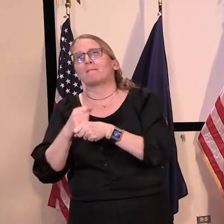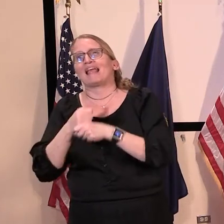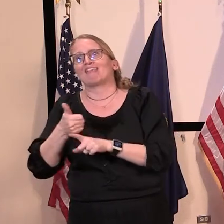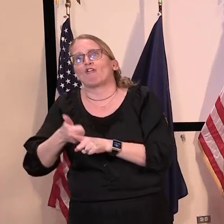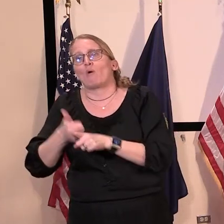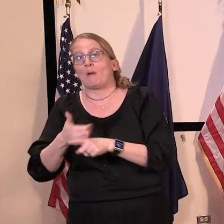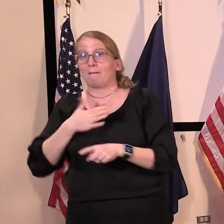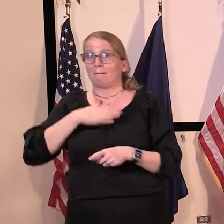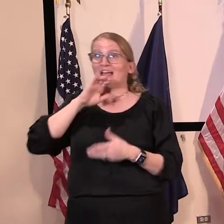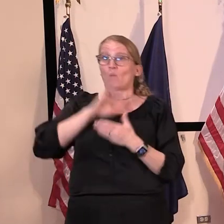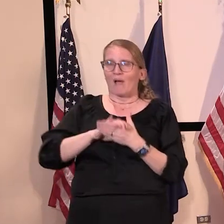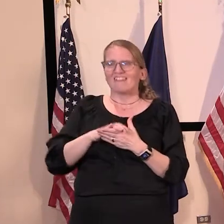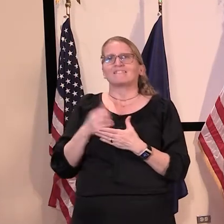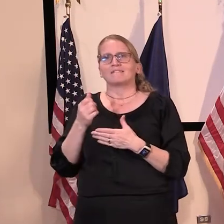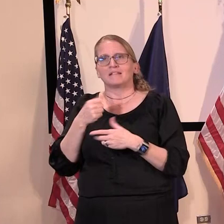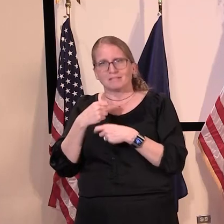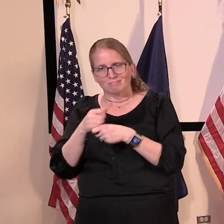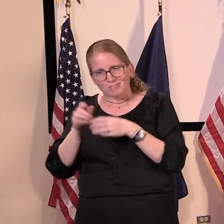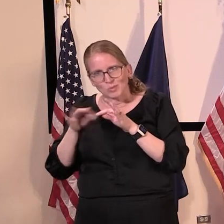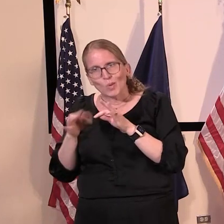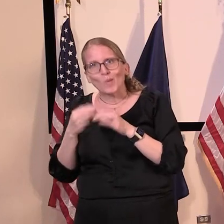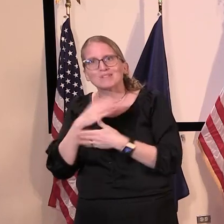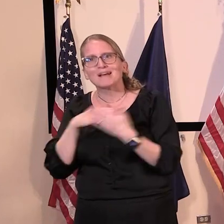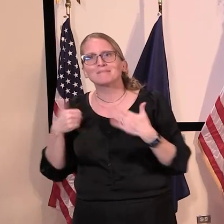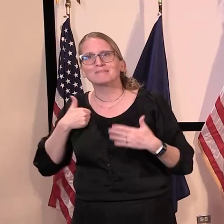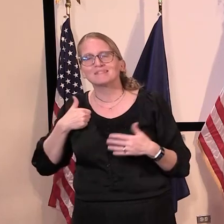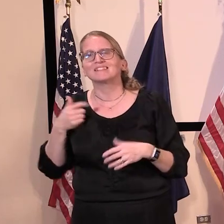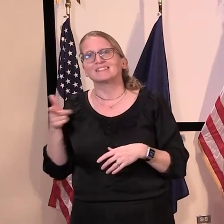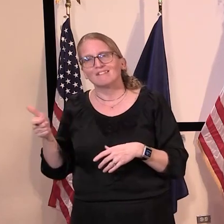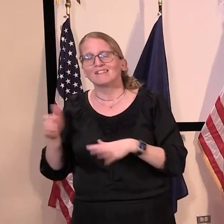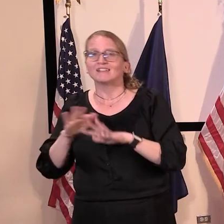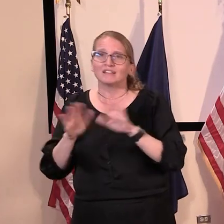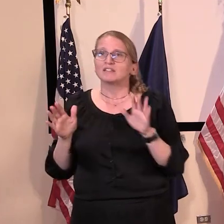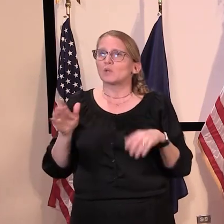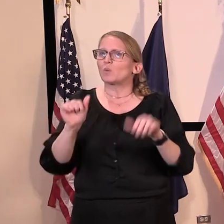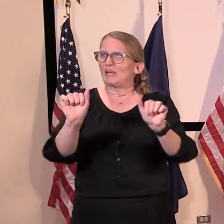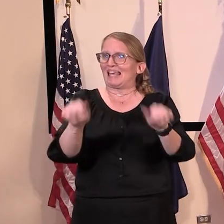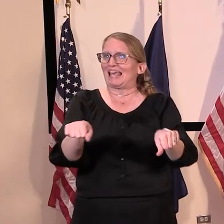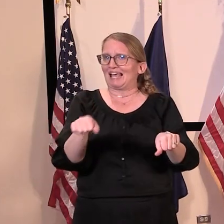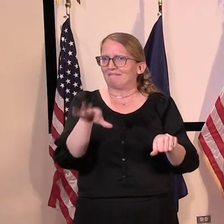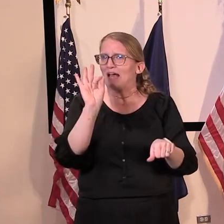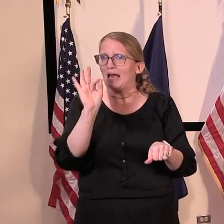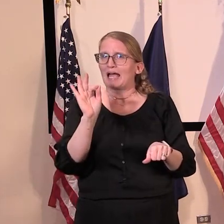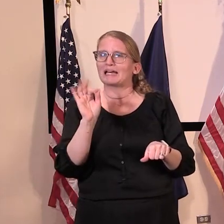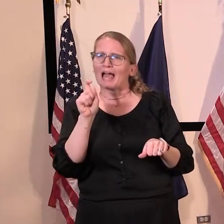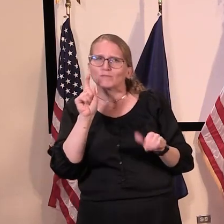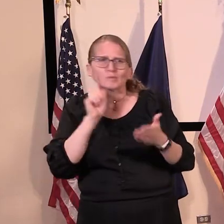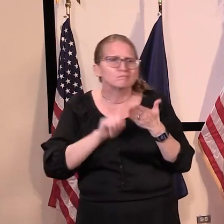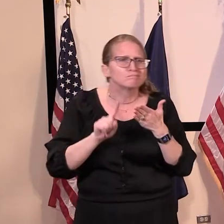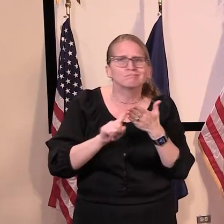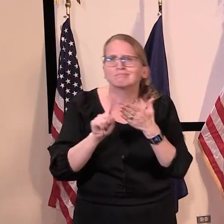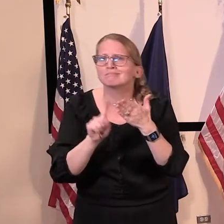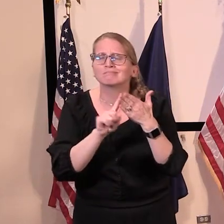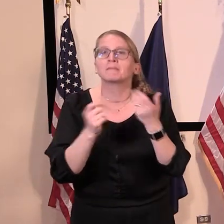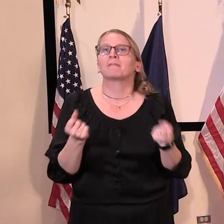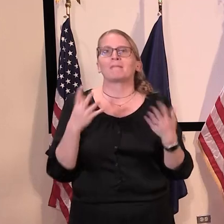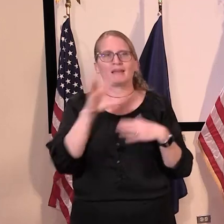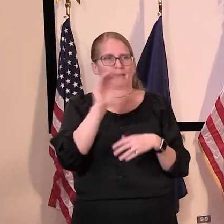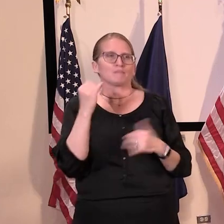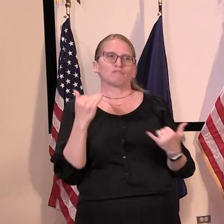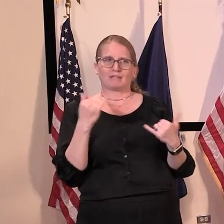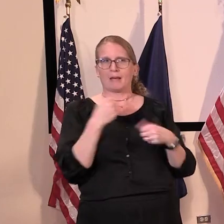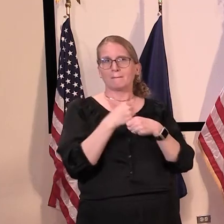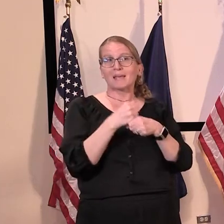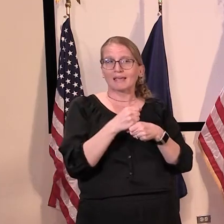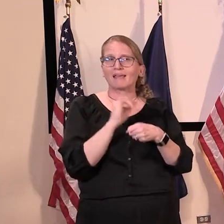made a few dozen as well. So, uh, it can be done. Uh, you just have to search it out, but there are a lot of companies making these facial coverings,